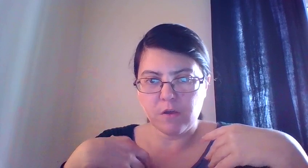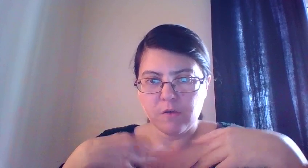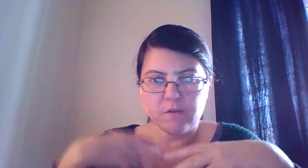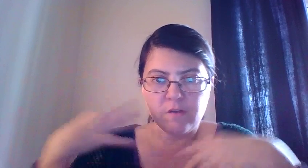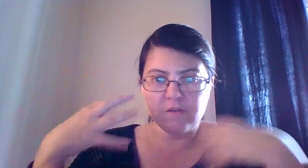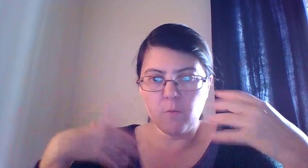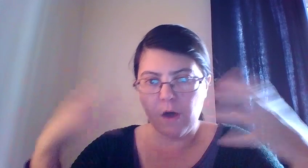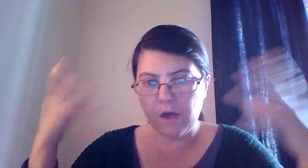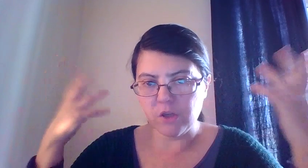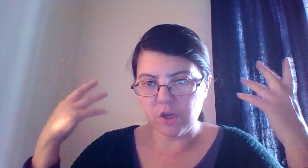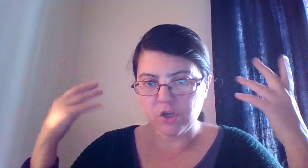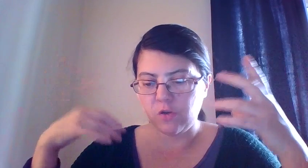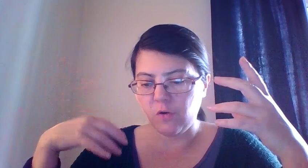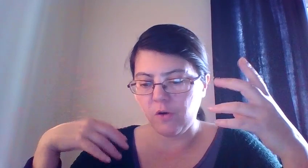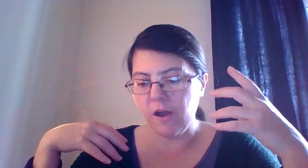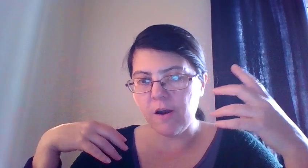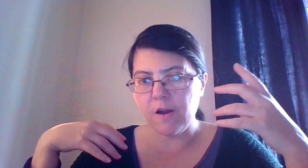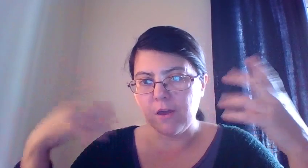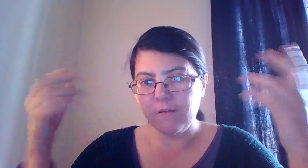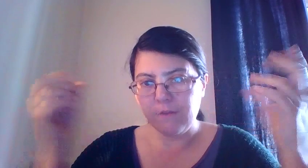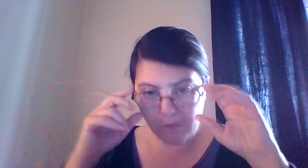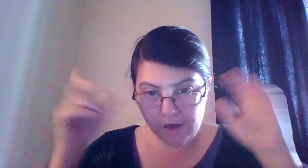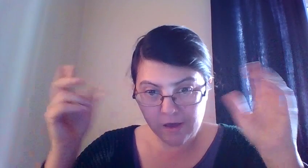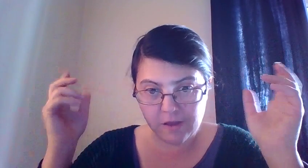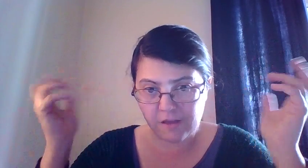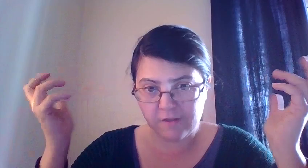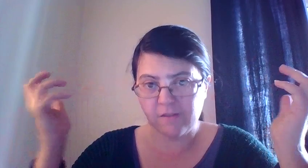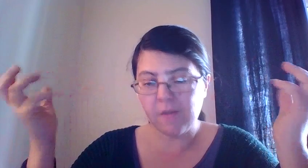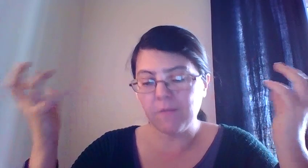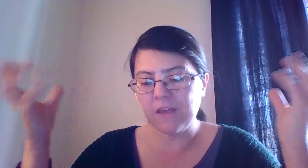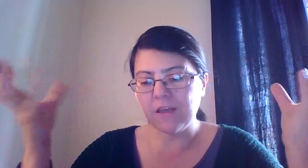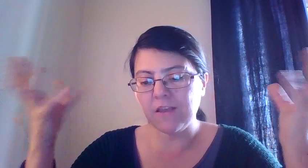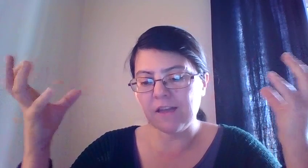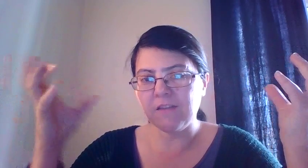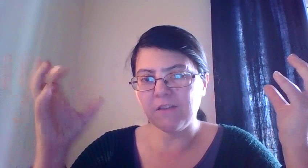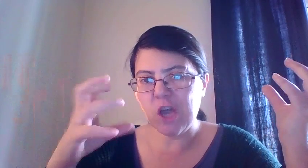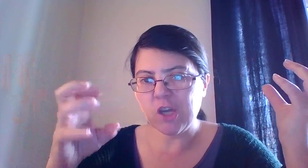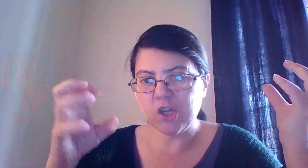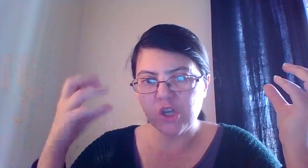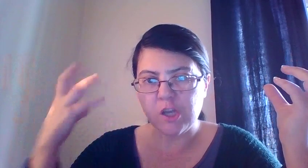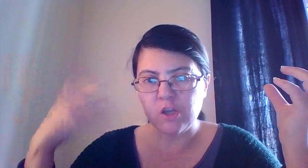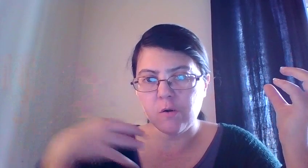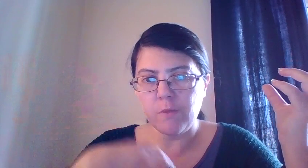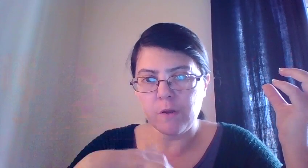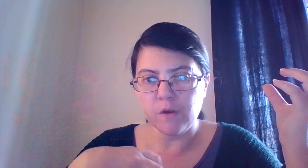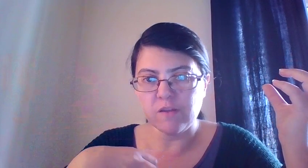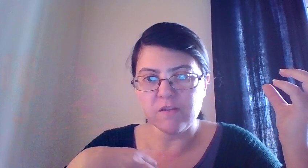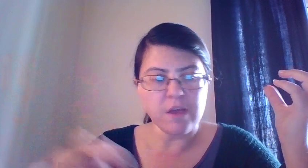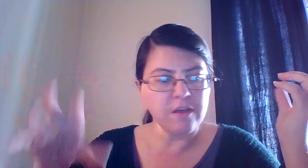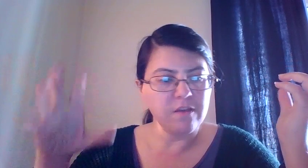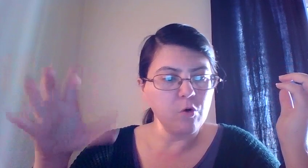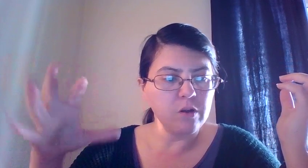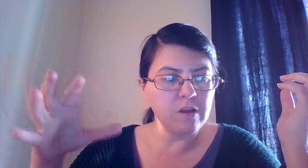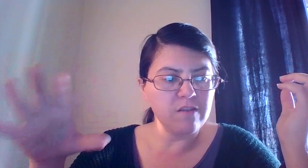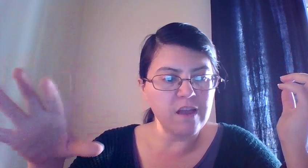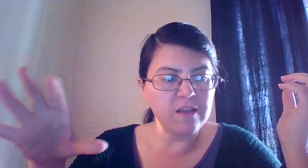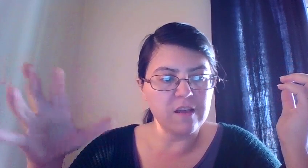some way, changing your hair, even buying glasses, something. And that change in your appearance is more or less done at